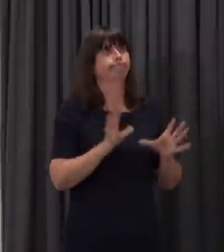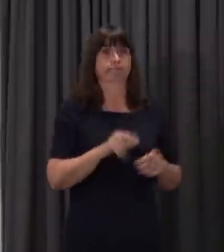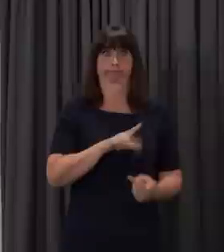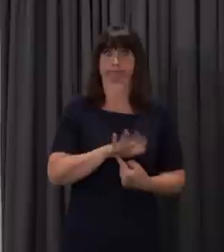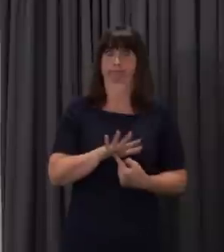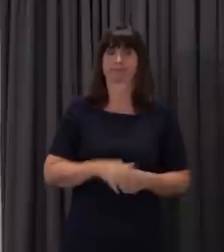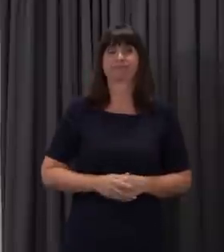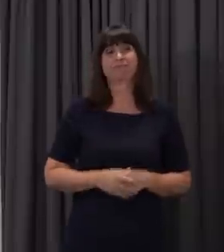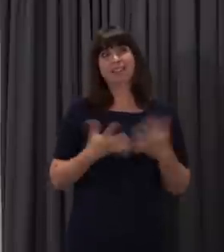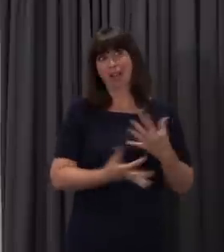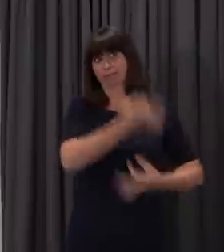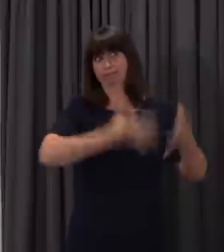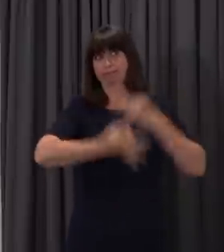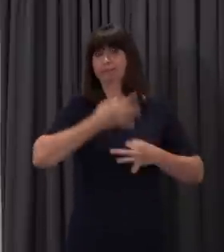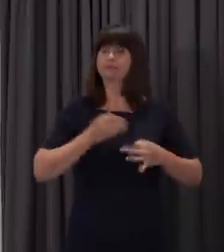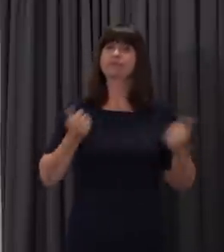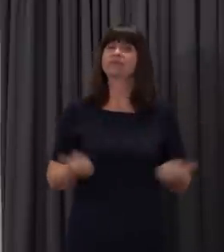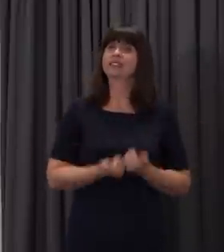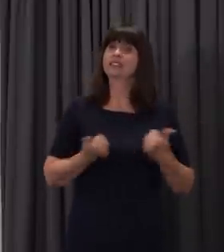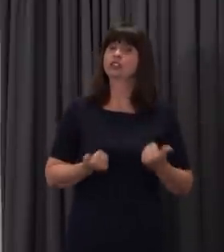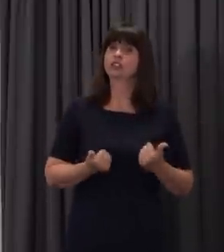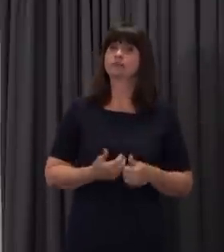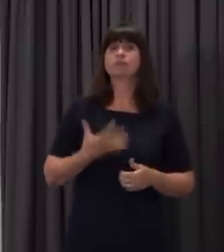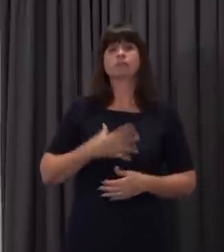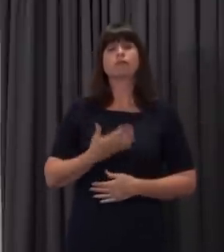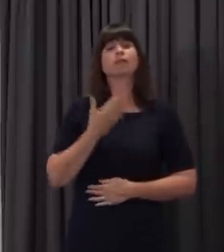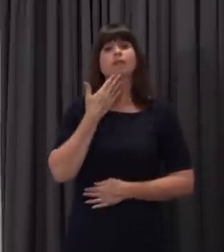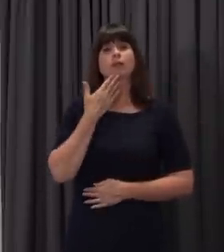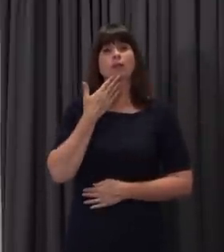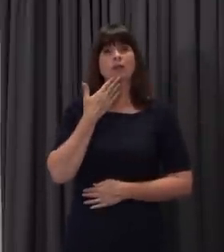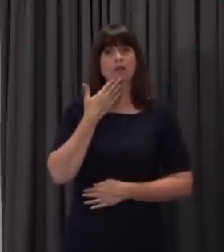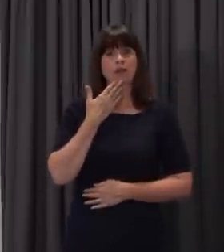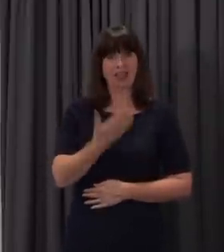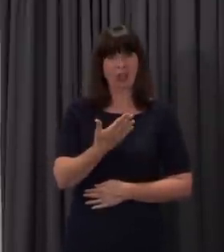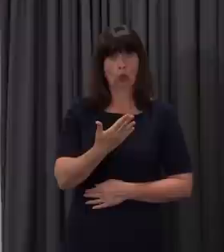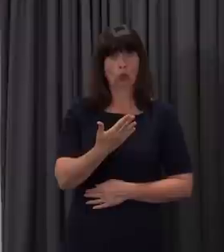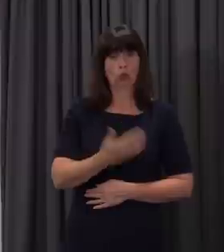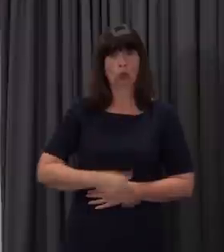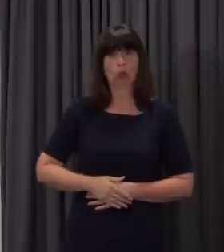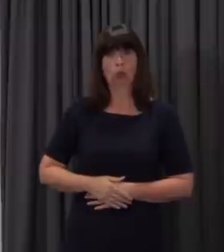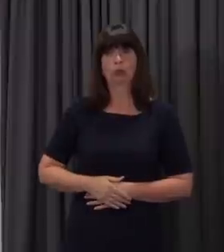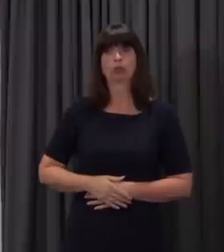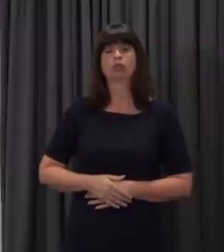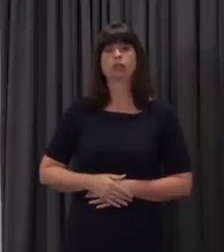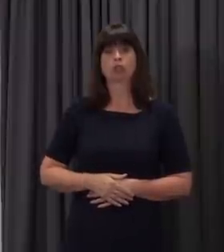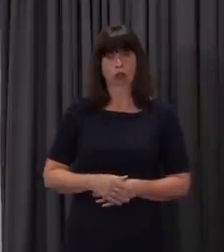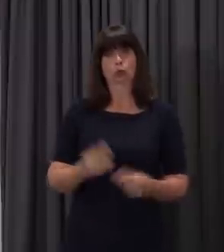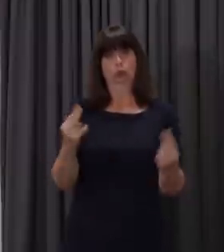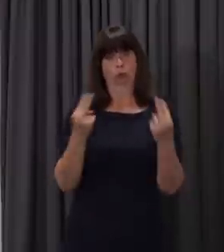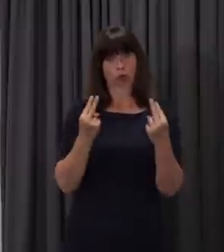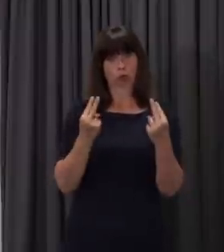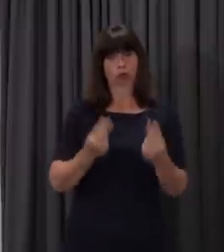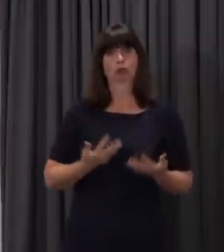That brings our questions to a close this afternoon. Can I thank you once again for taking the time and trouble to be with us this